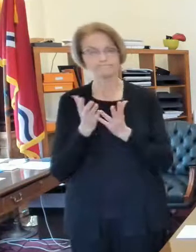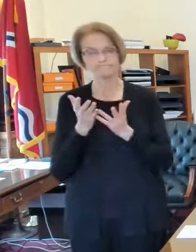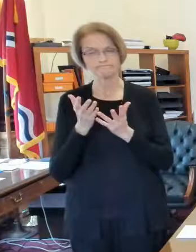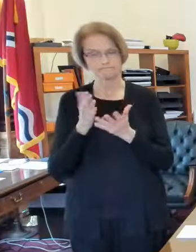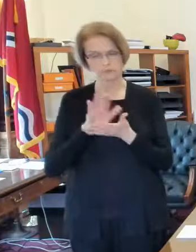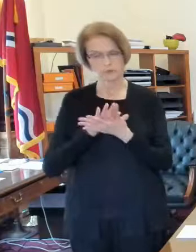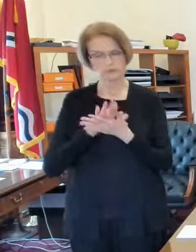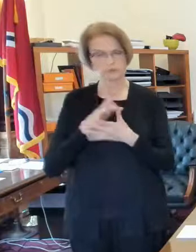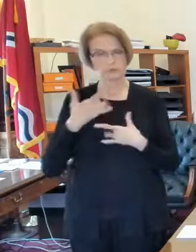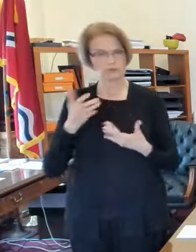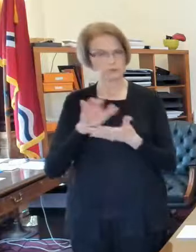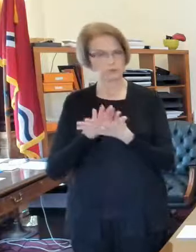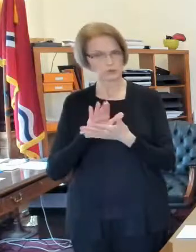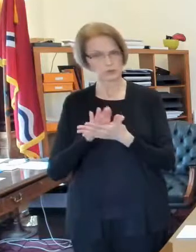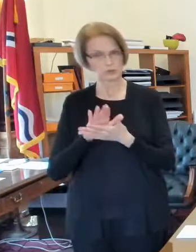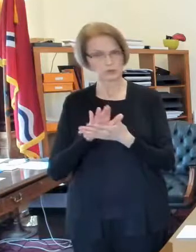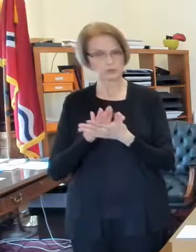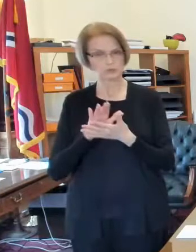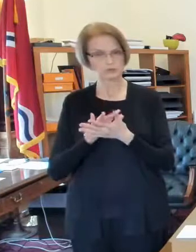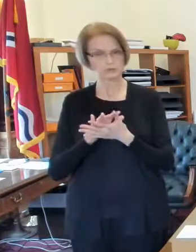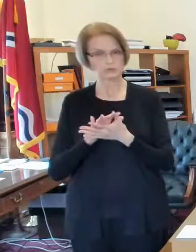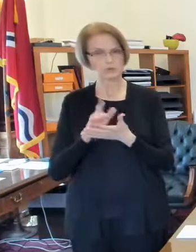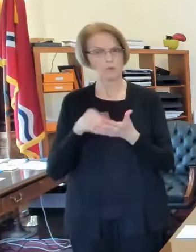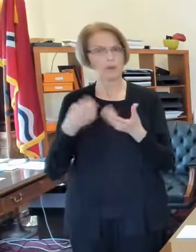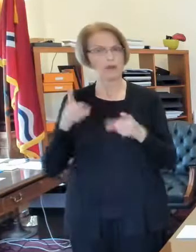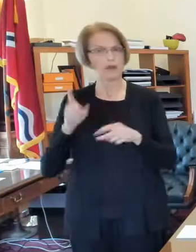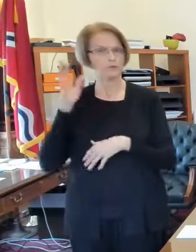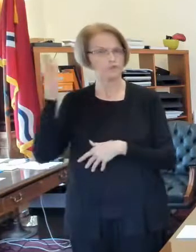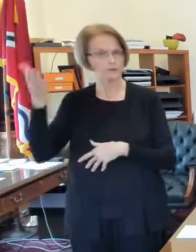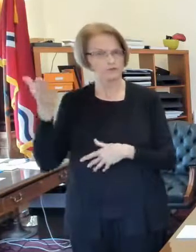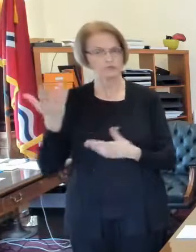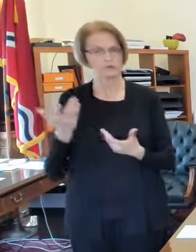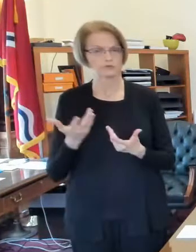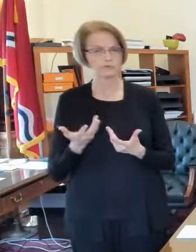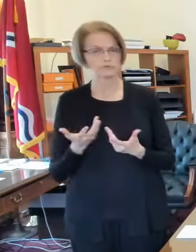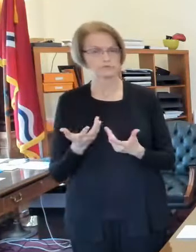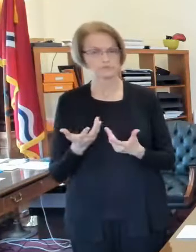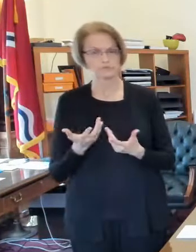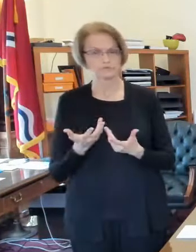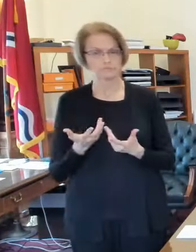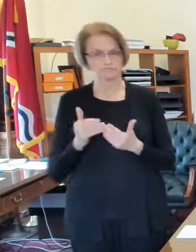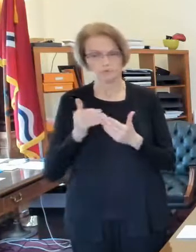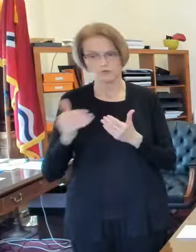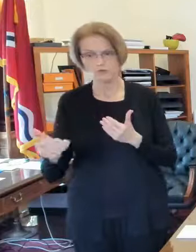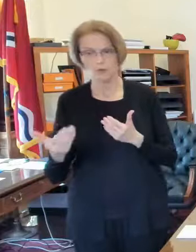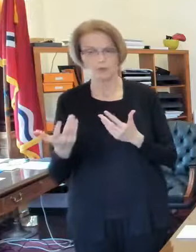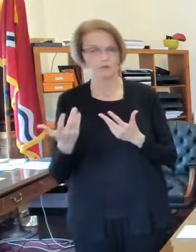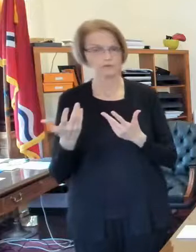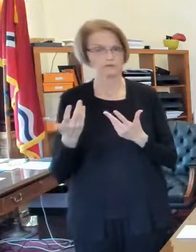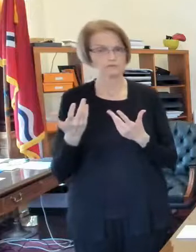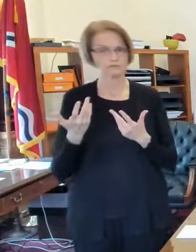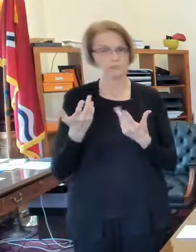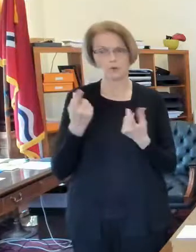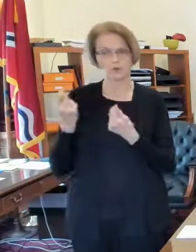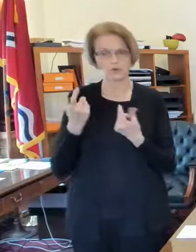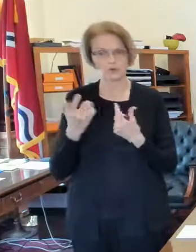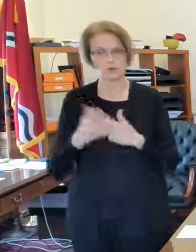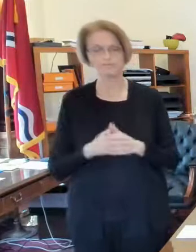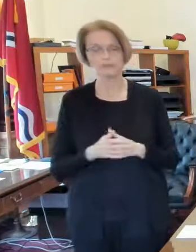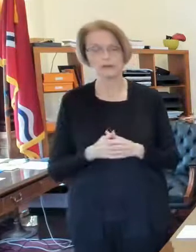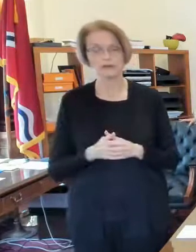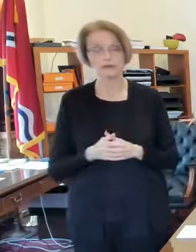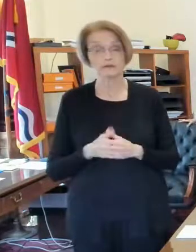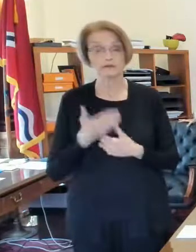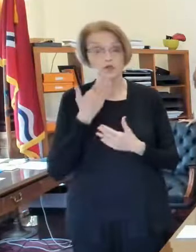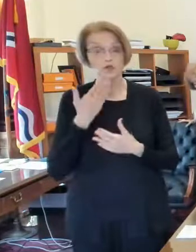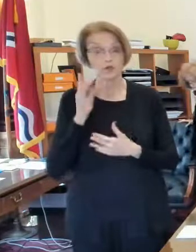is the status of schools and what direction do you think they're going to be heading in in terms of moving forward with rising numbers that's a great question so